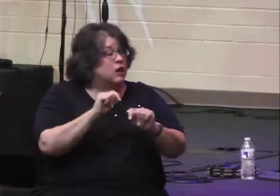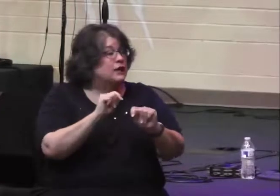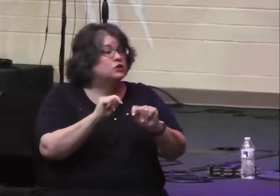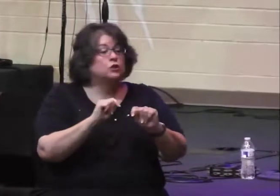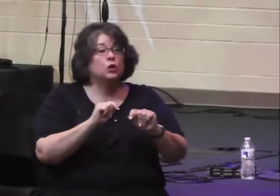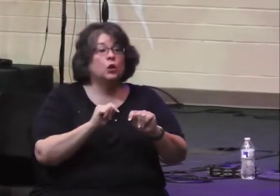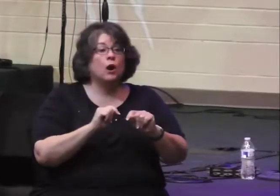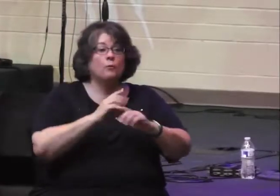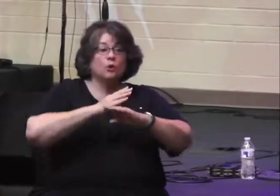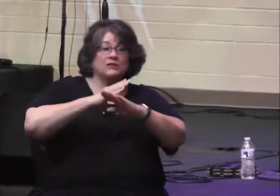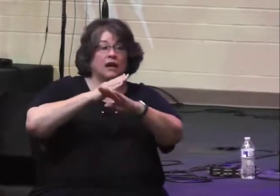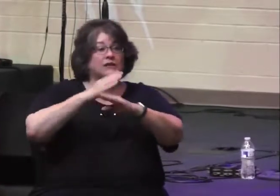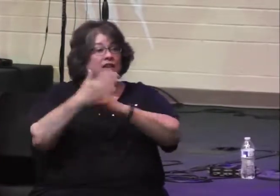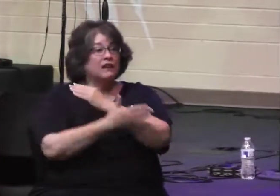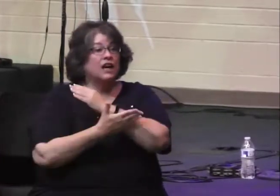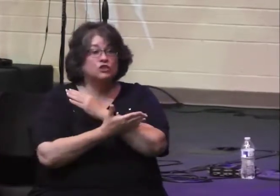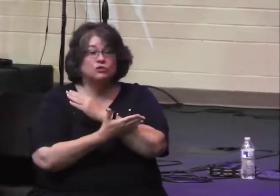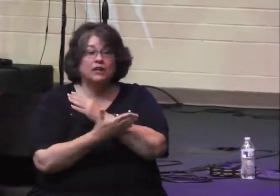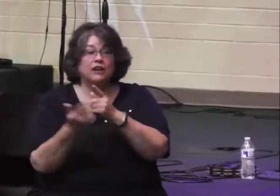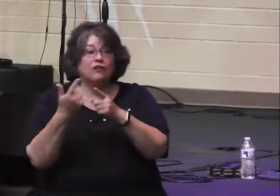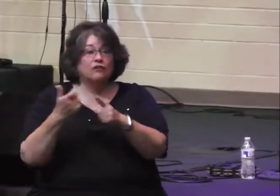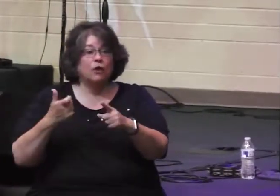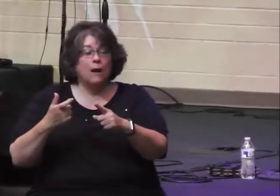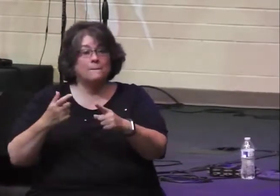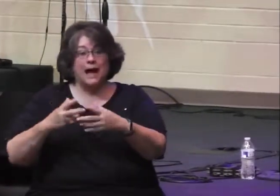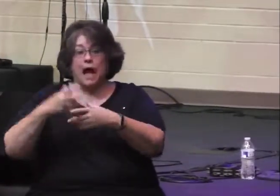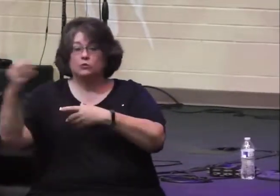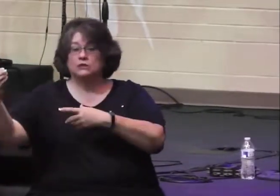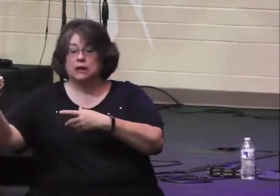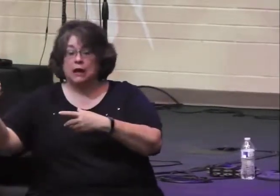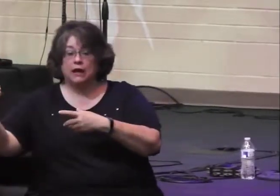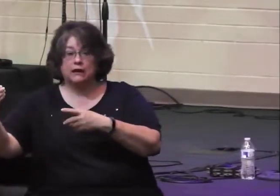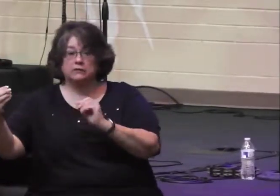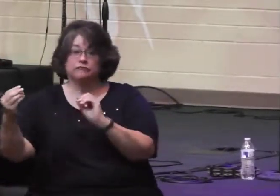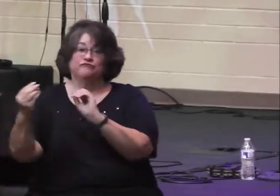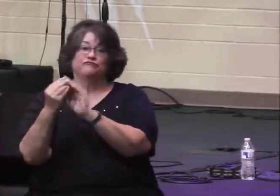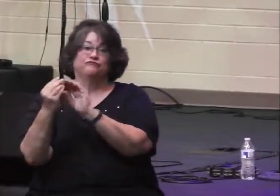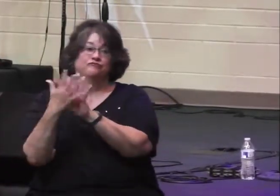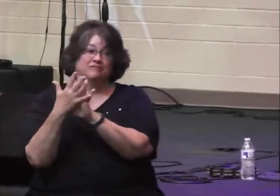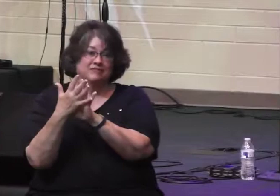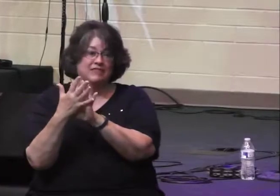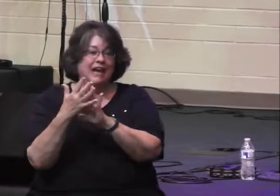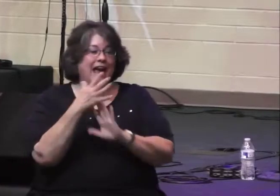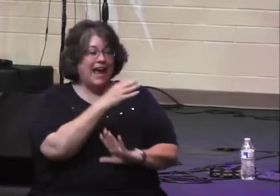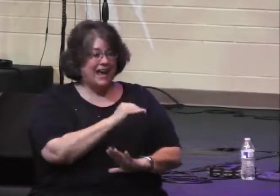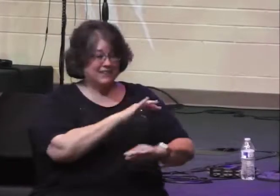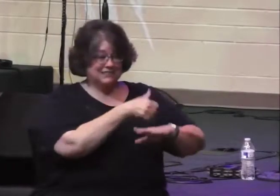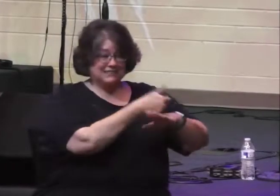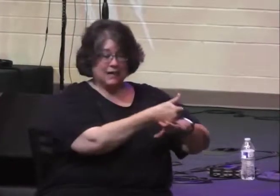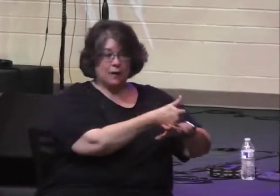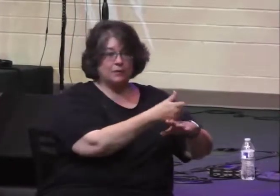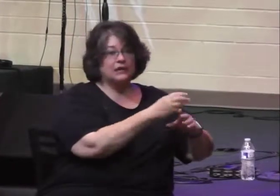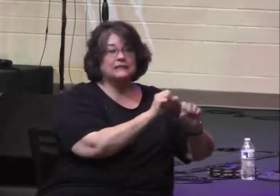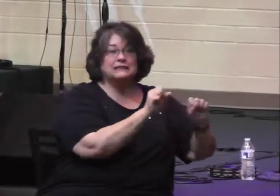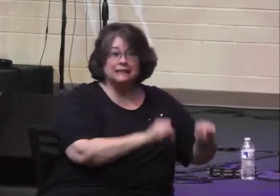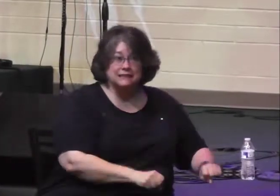That's what the army and all that is about. And then he's trying to set up a just means for dealing with internal conflicts through this